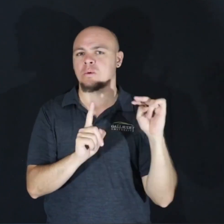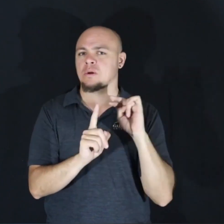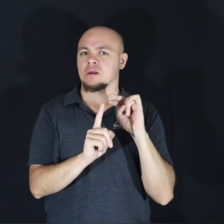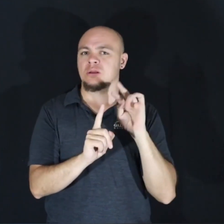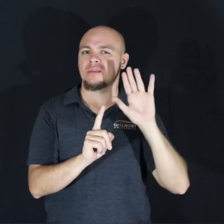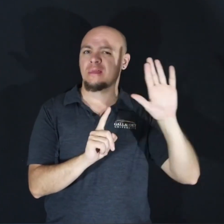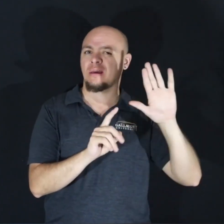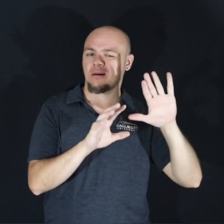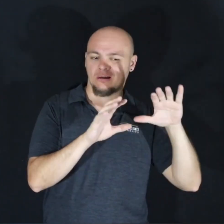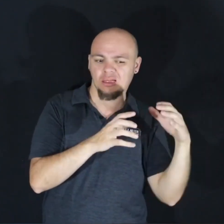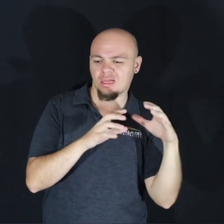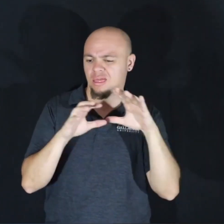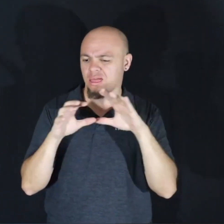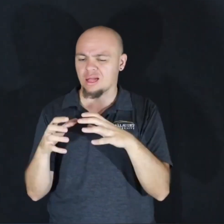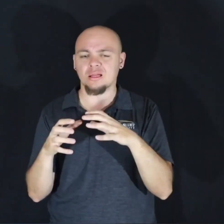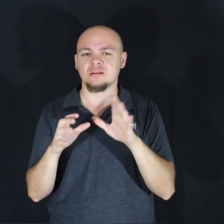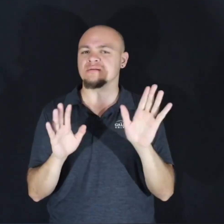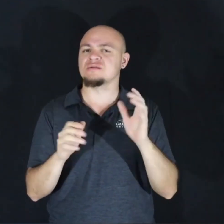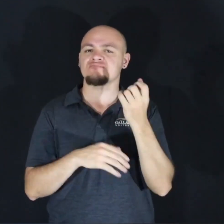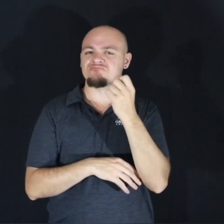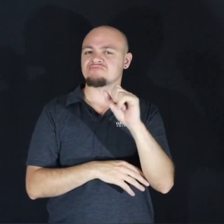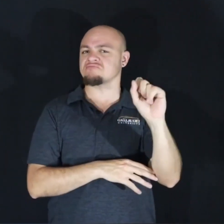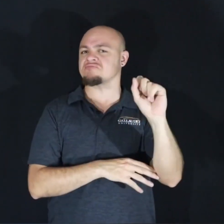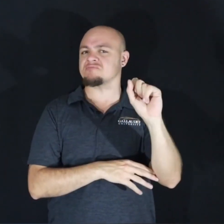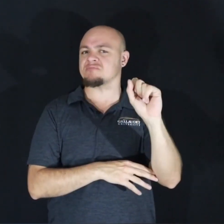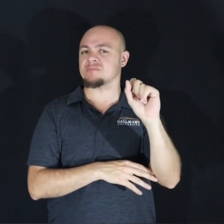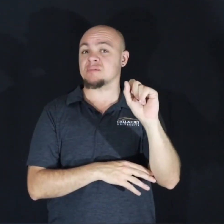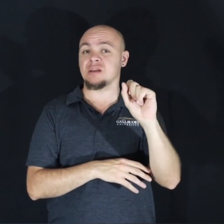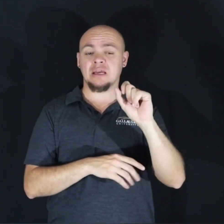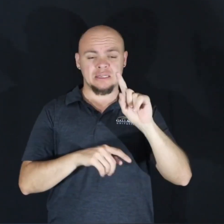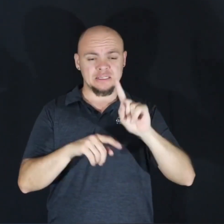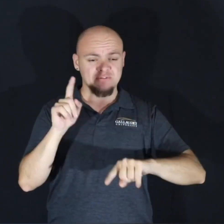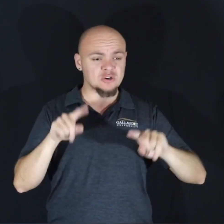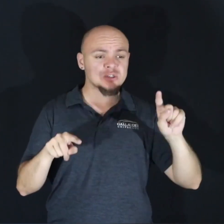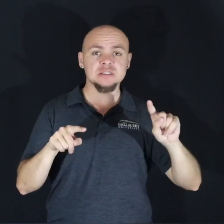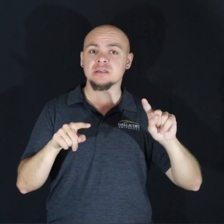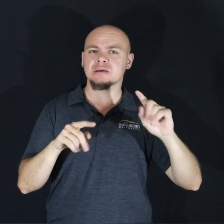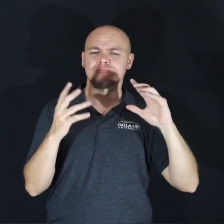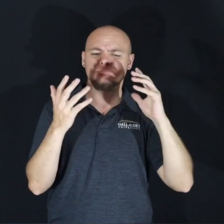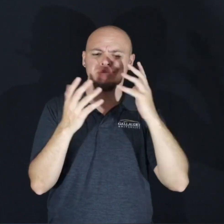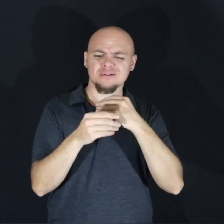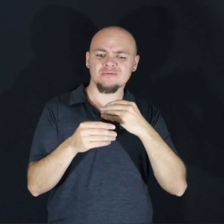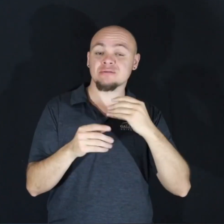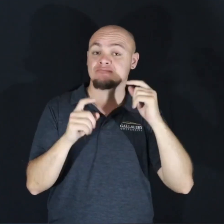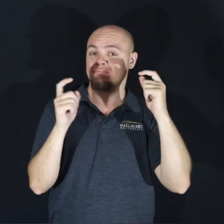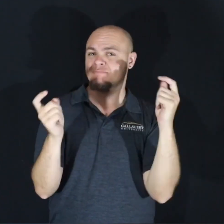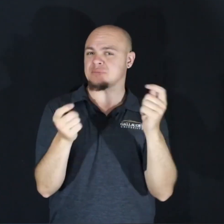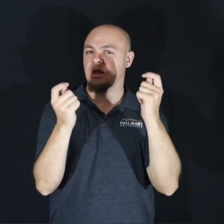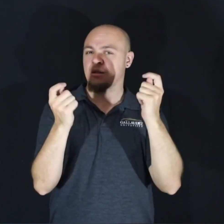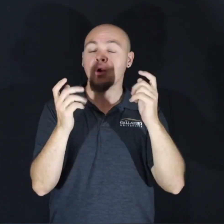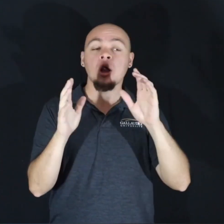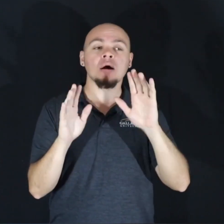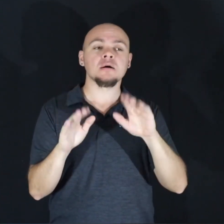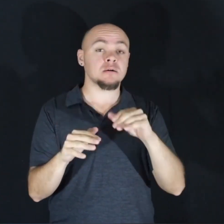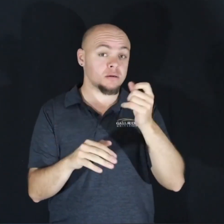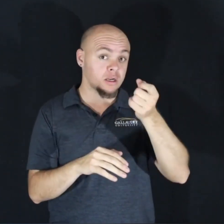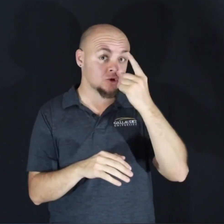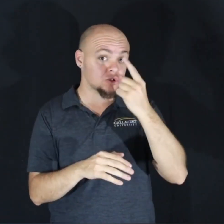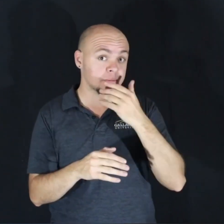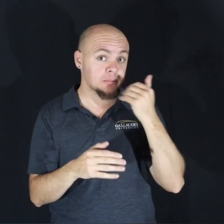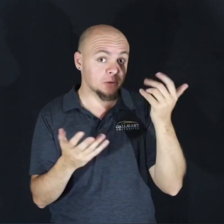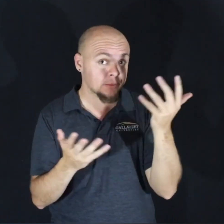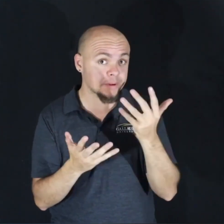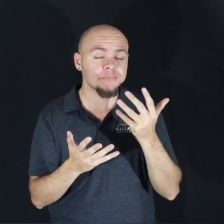the categorization and celebrate the beauty of diversity. And one thing that we really understand best